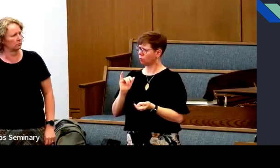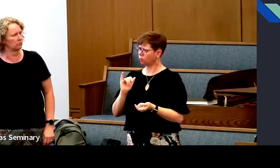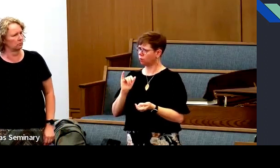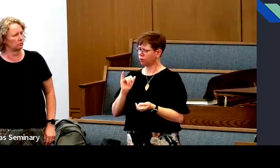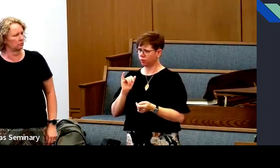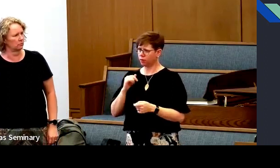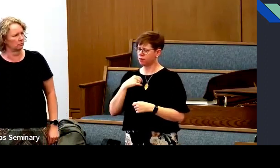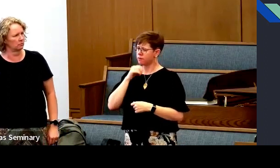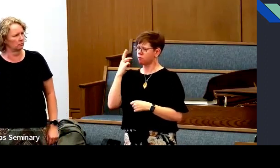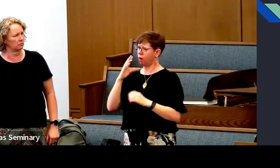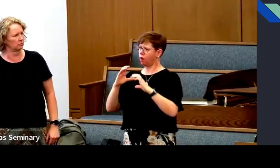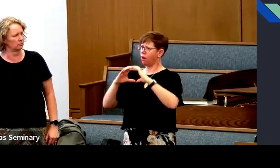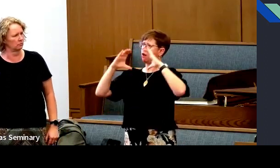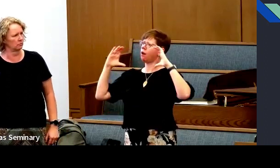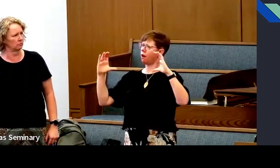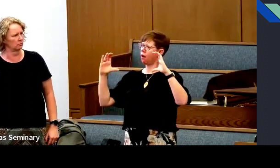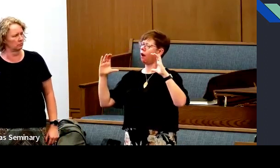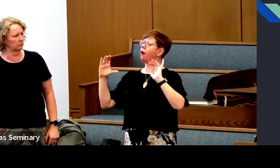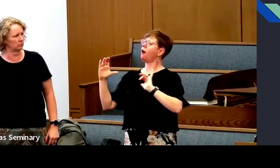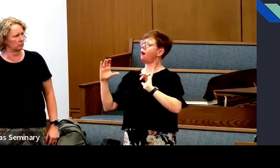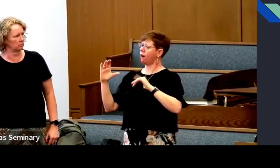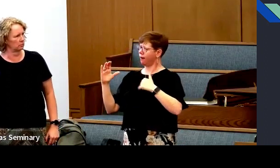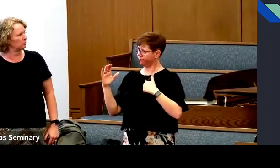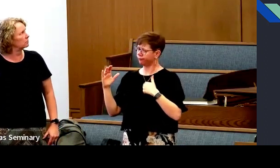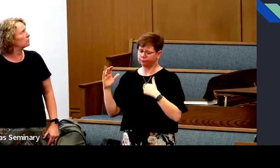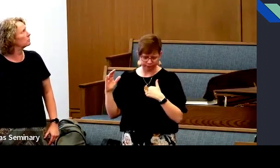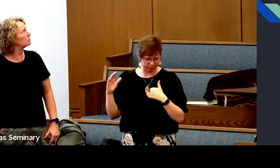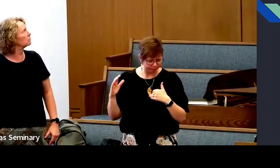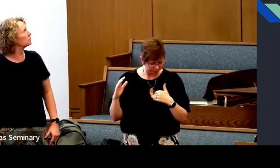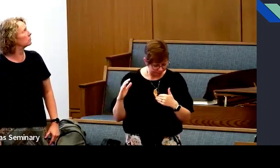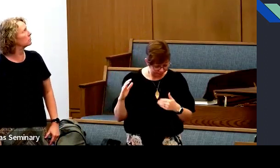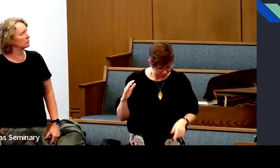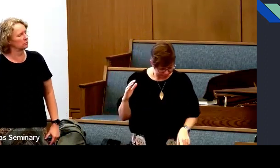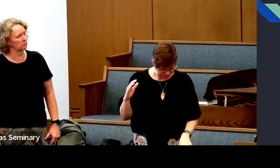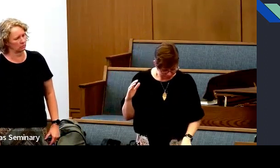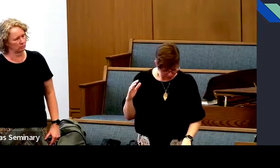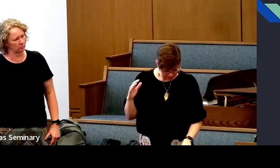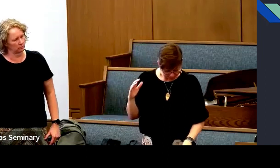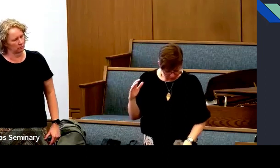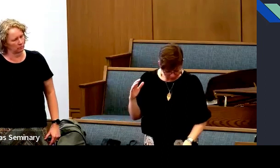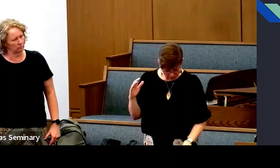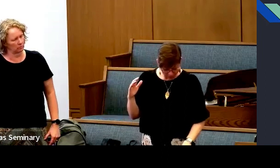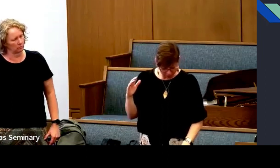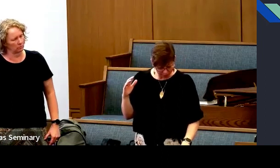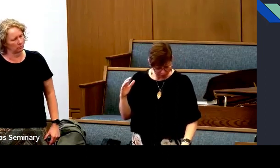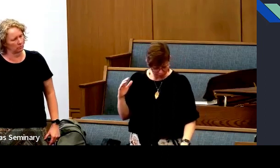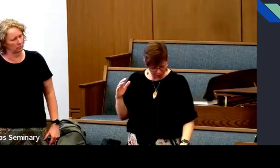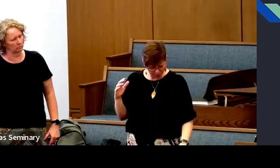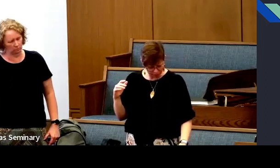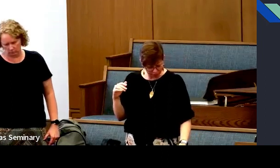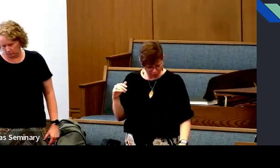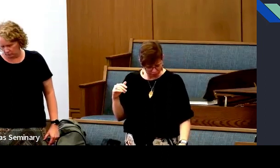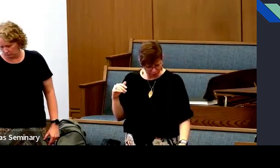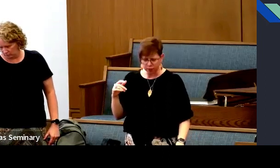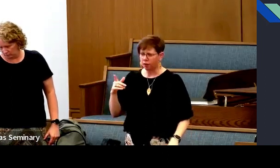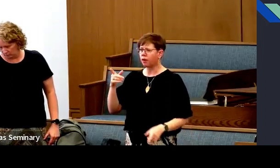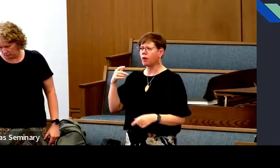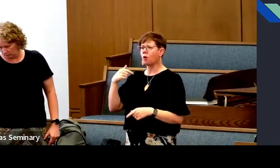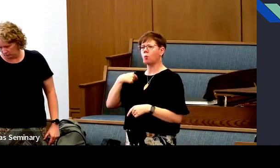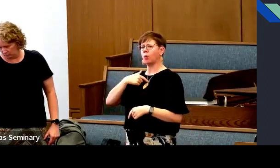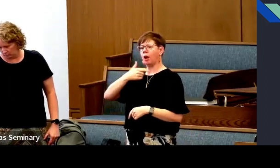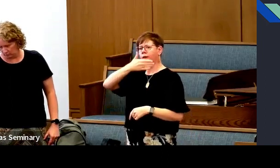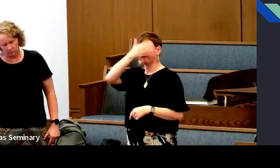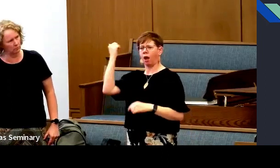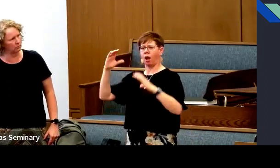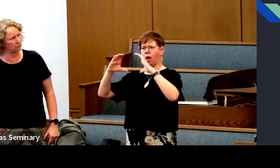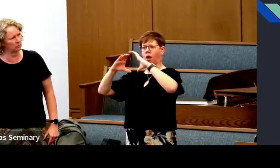common answers. And I didn't realize that there was that circle on the outside of God's total power and authority.